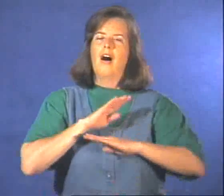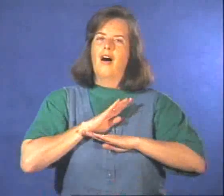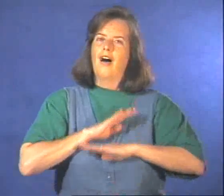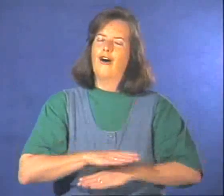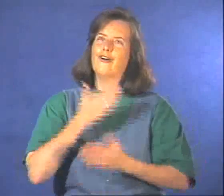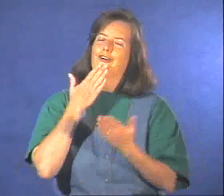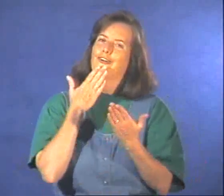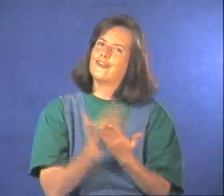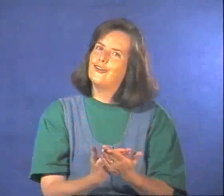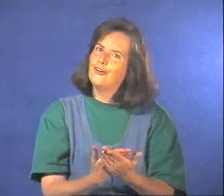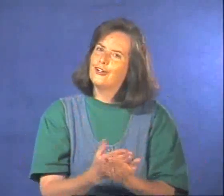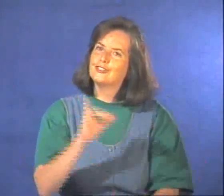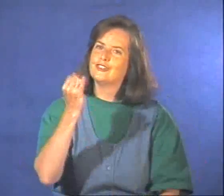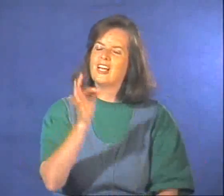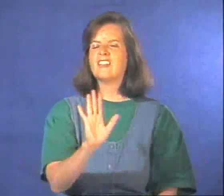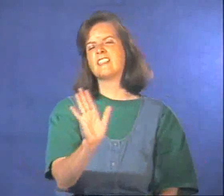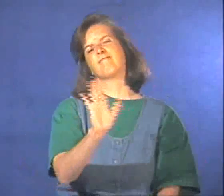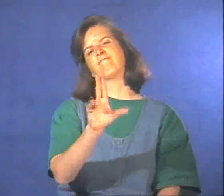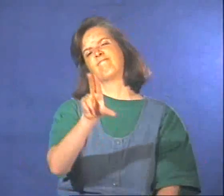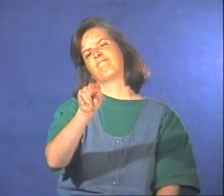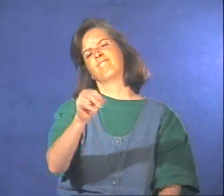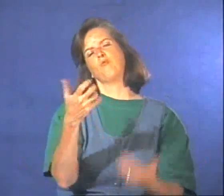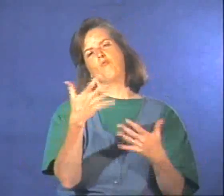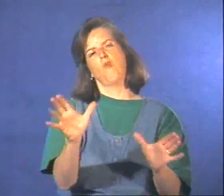Good! Jeff refused the ride.